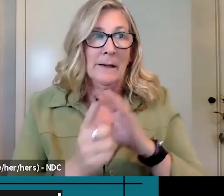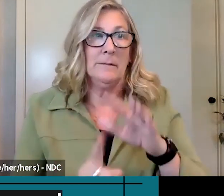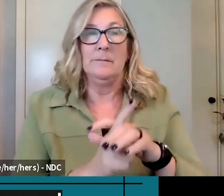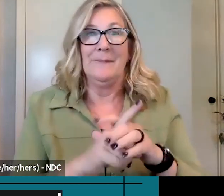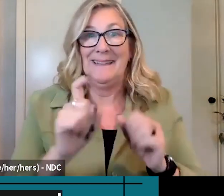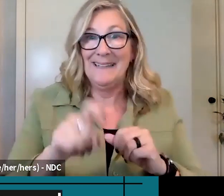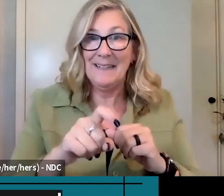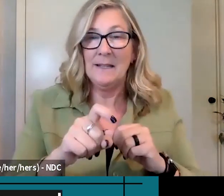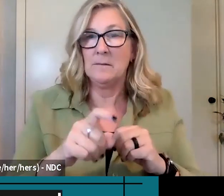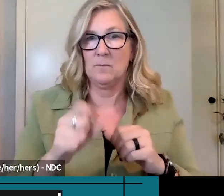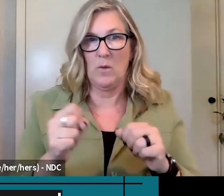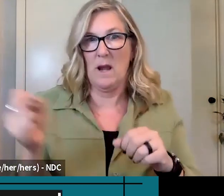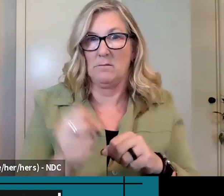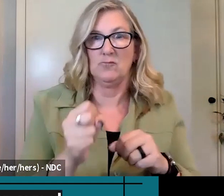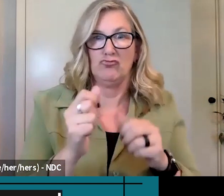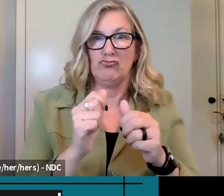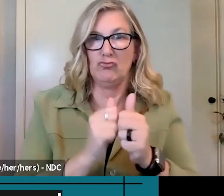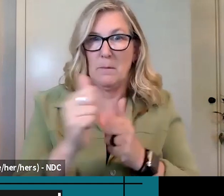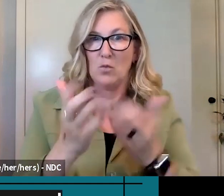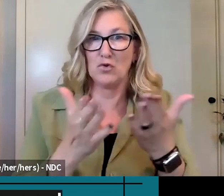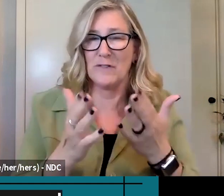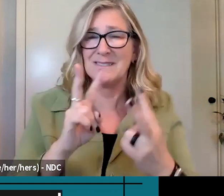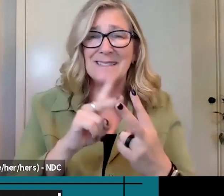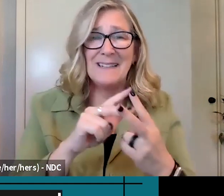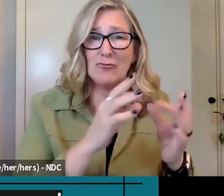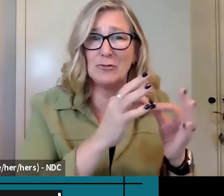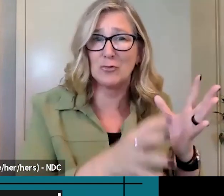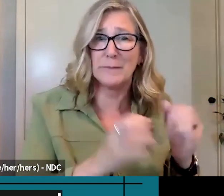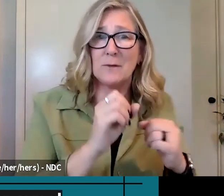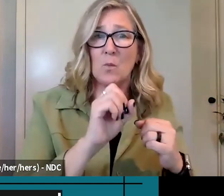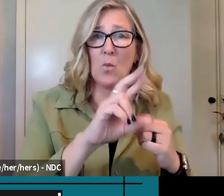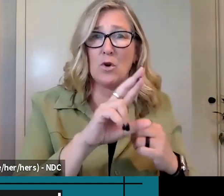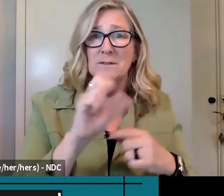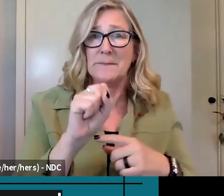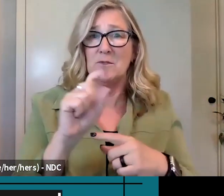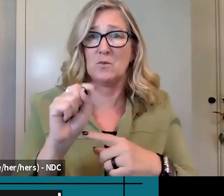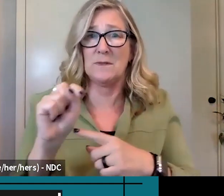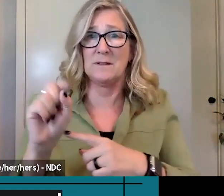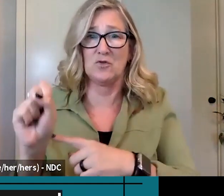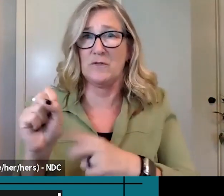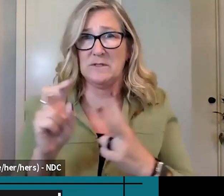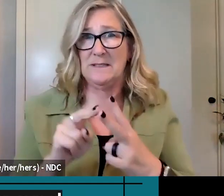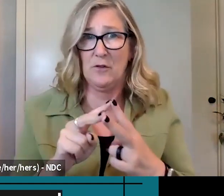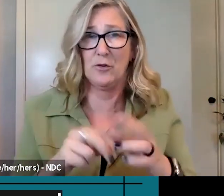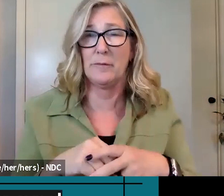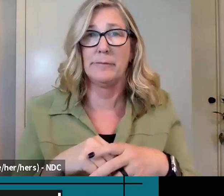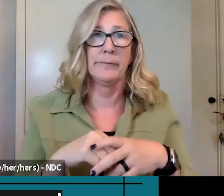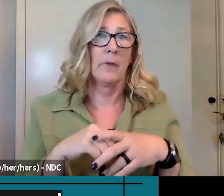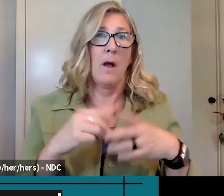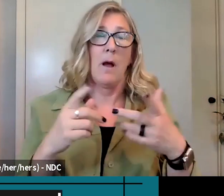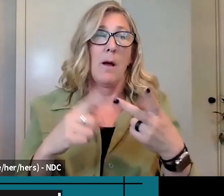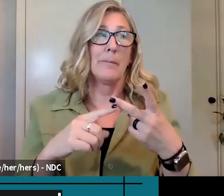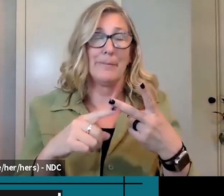provide services for a last-minute need, either an interpreter or a speech-to-text